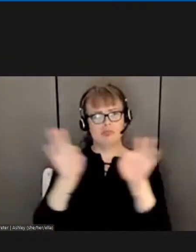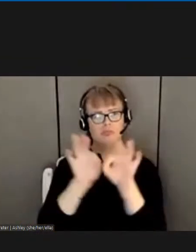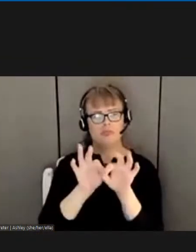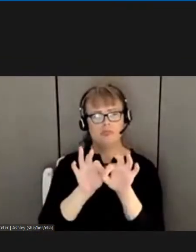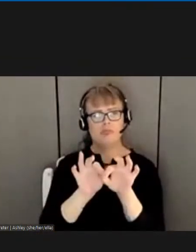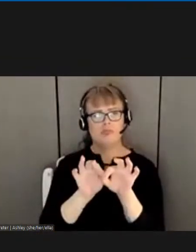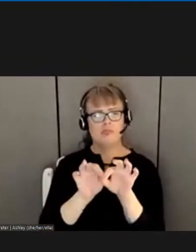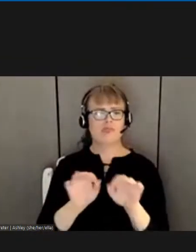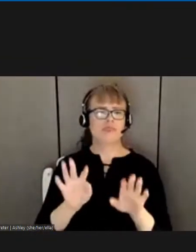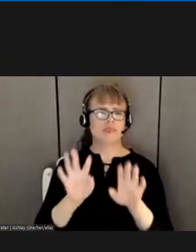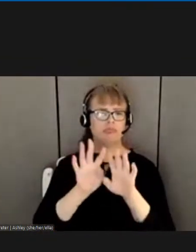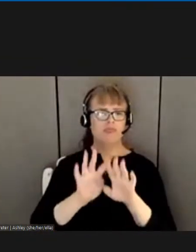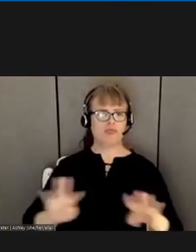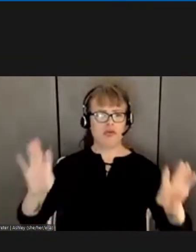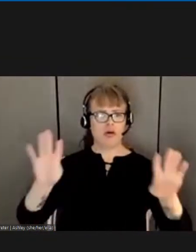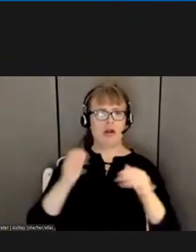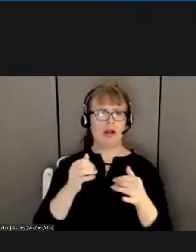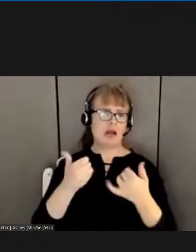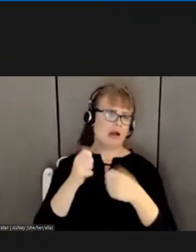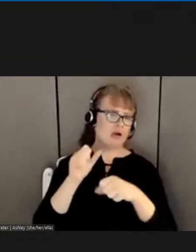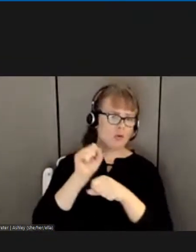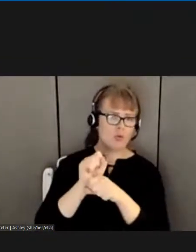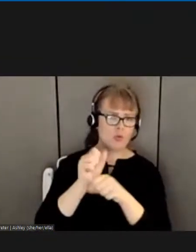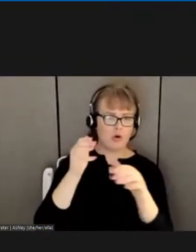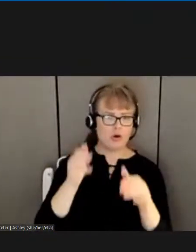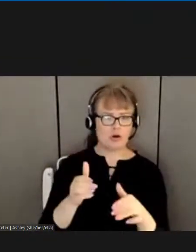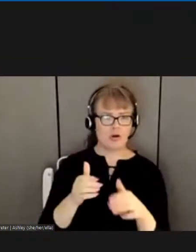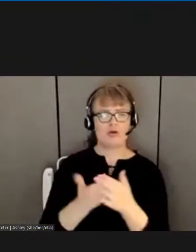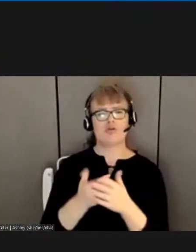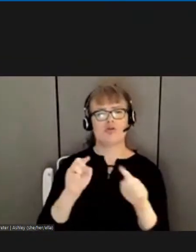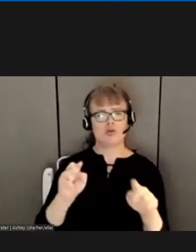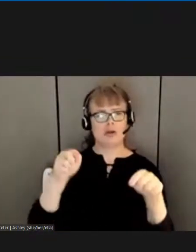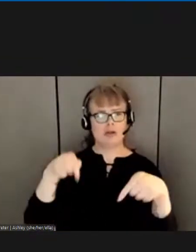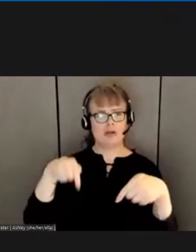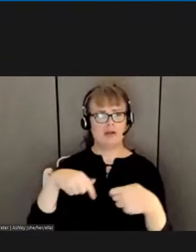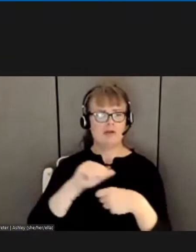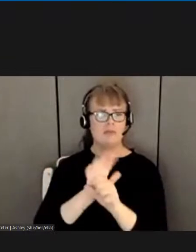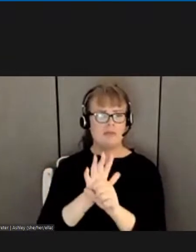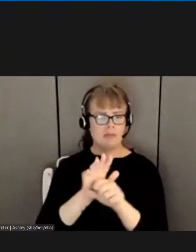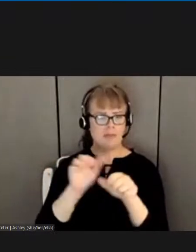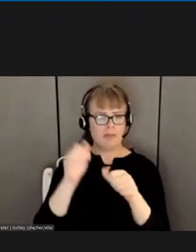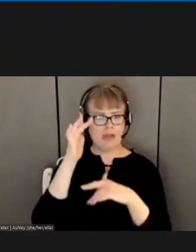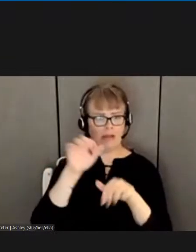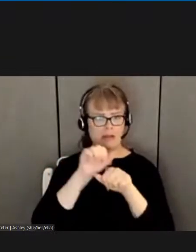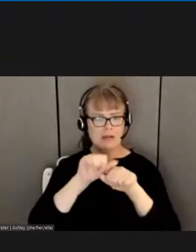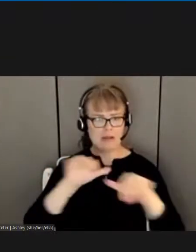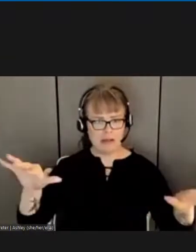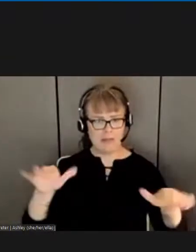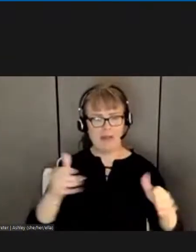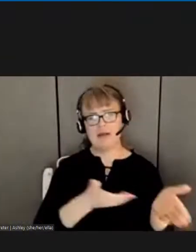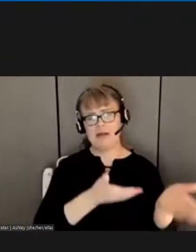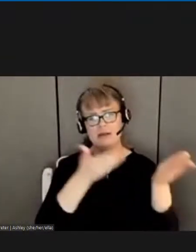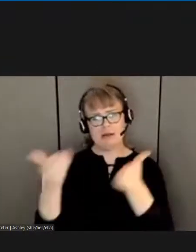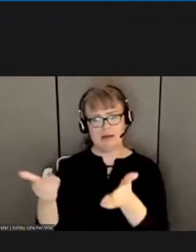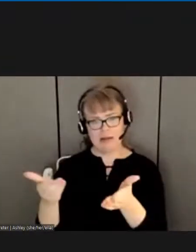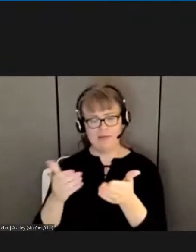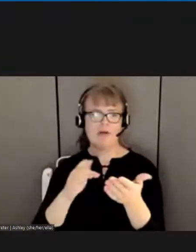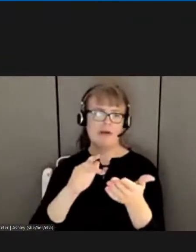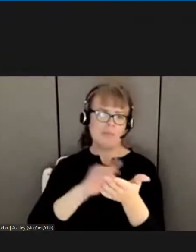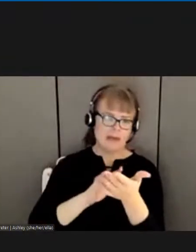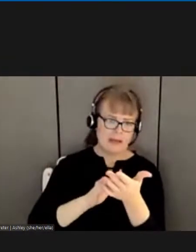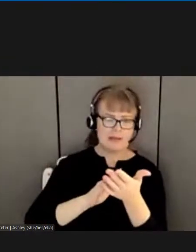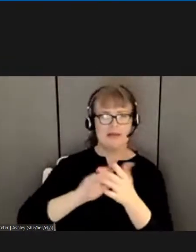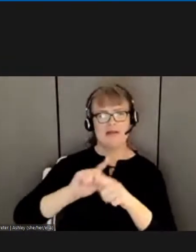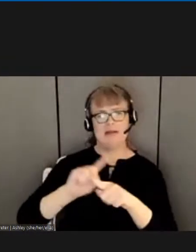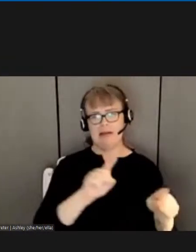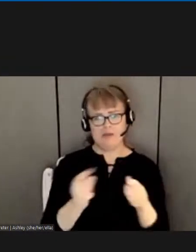vital to keeping americans connected during the pandemic and delivering needed goods checks medication and a sense of normalcy to every address in